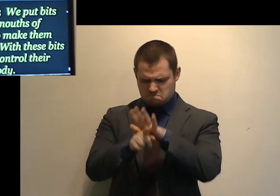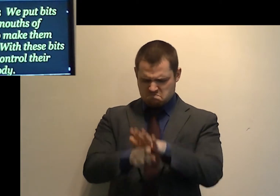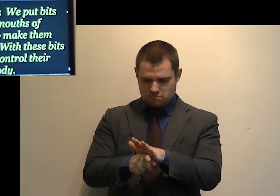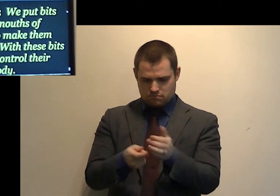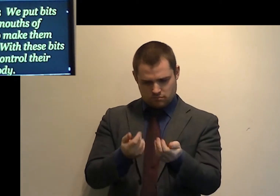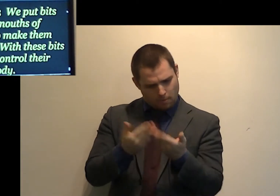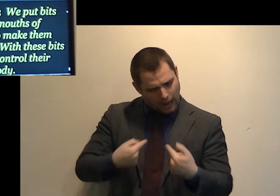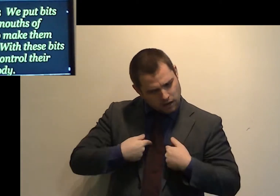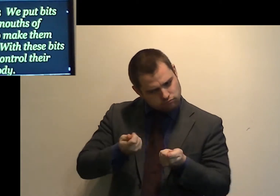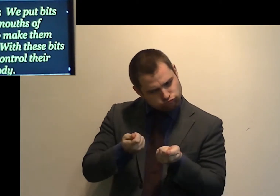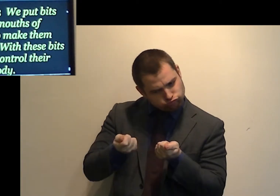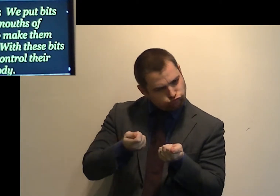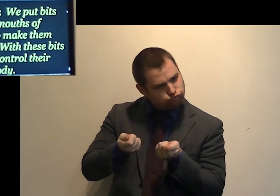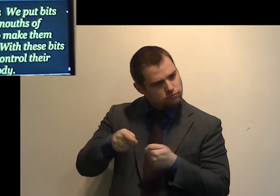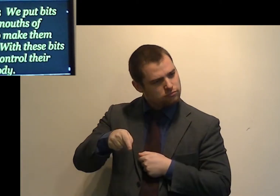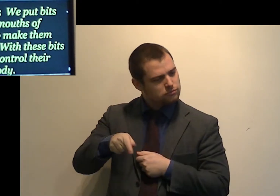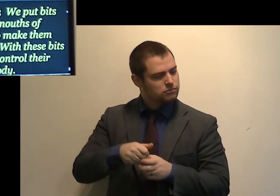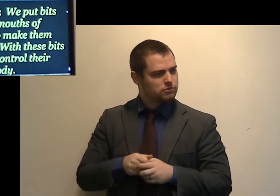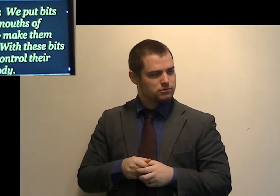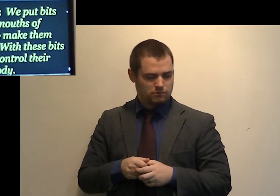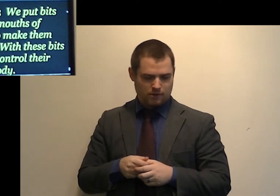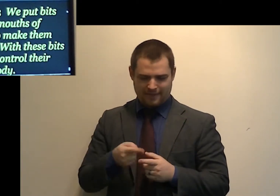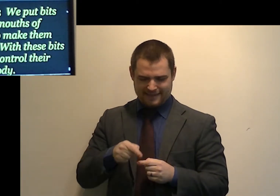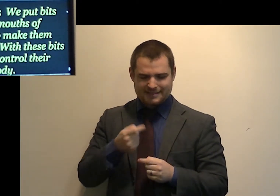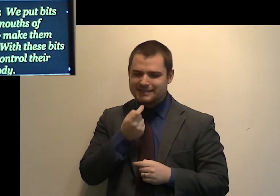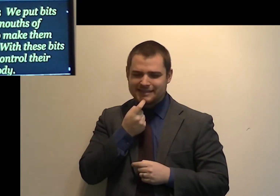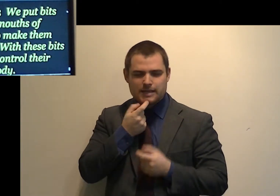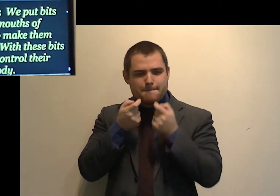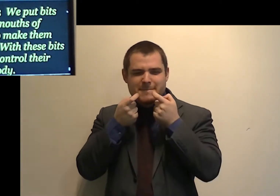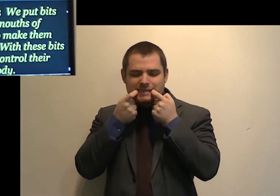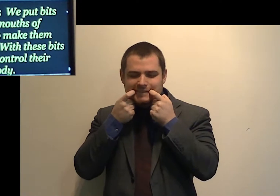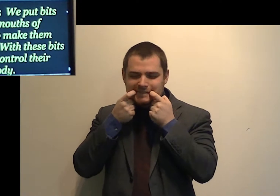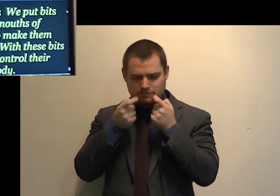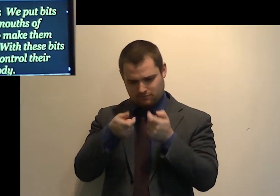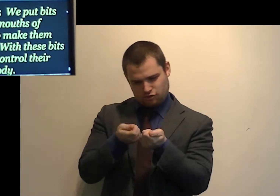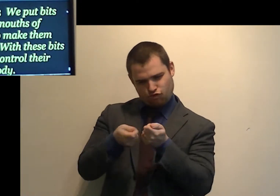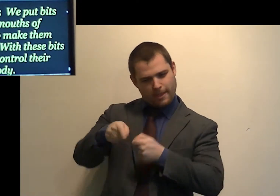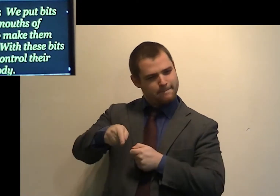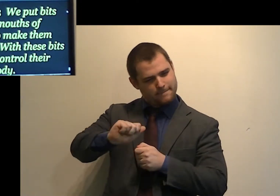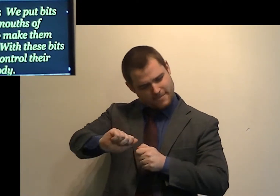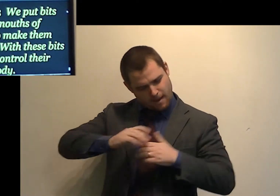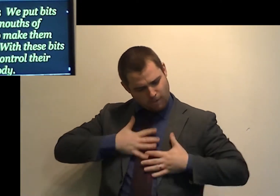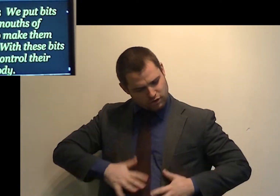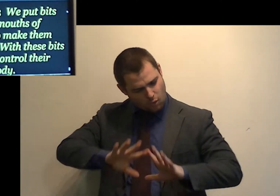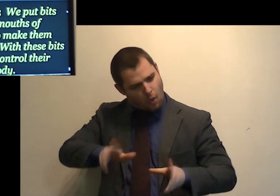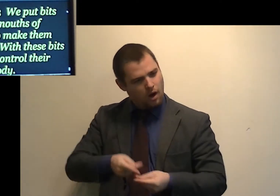with these fists. We can control their whole body and hope.